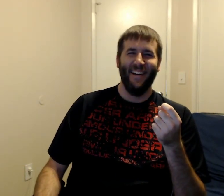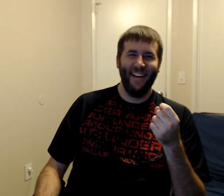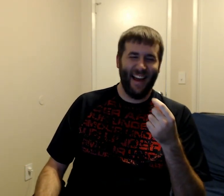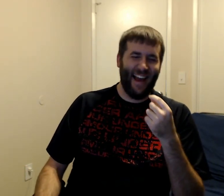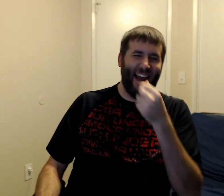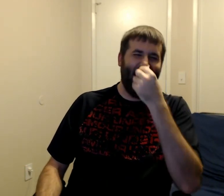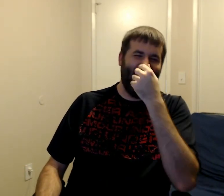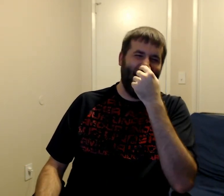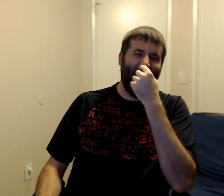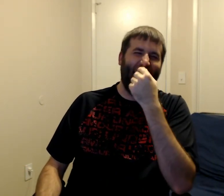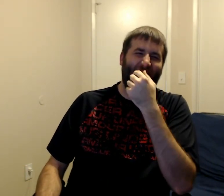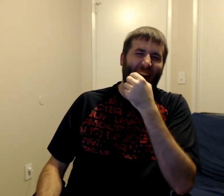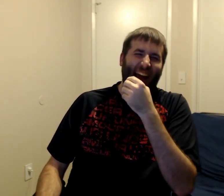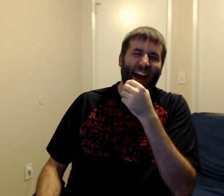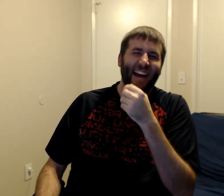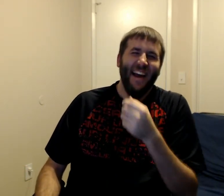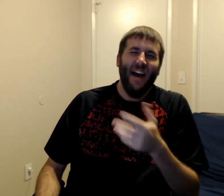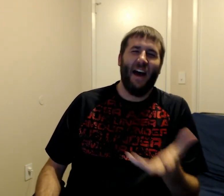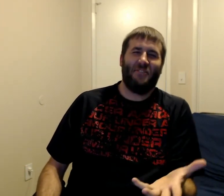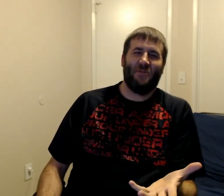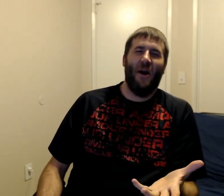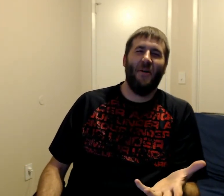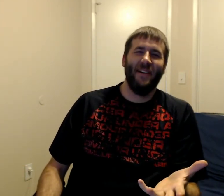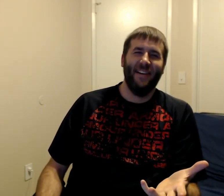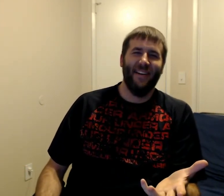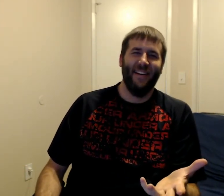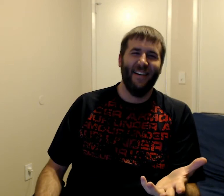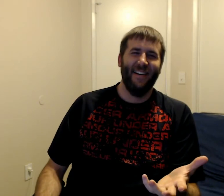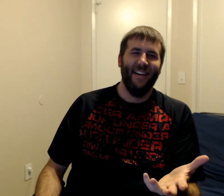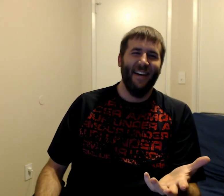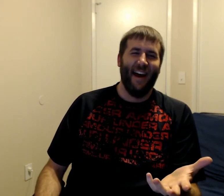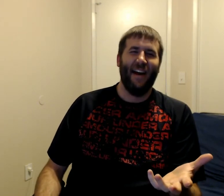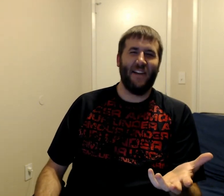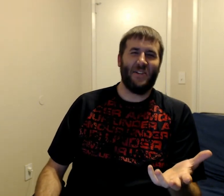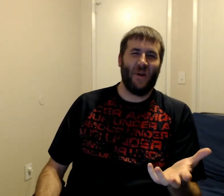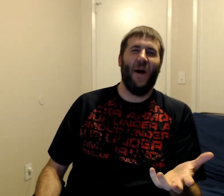a drone a drone